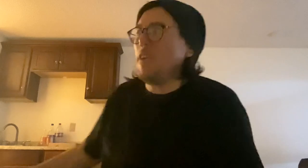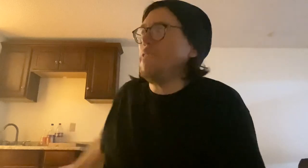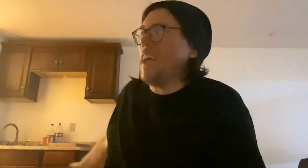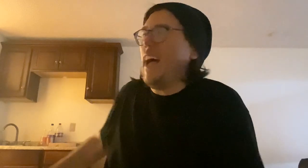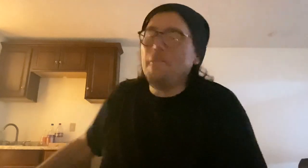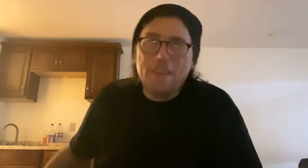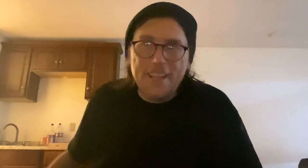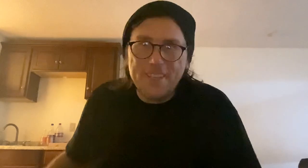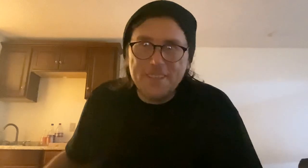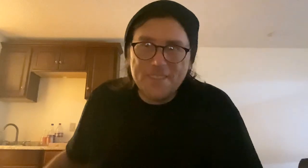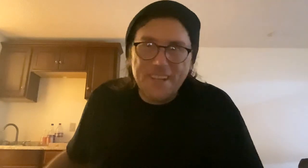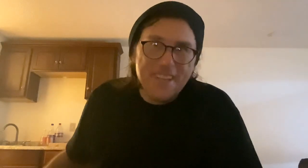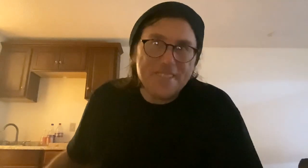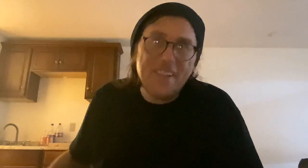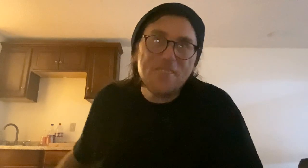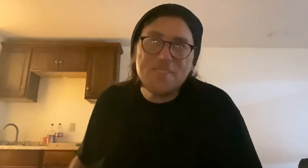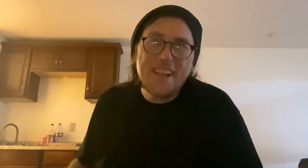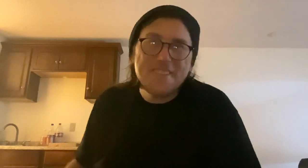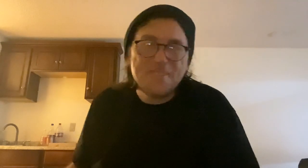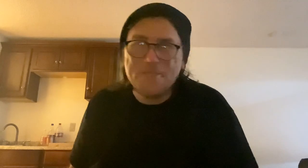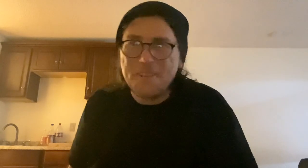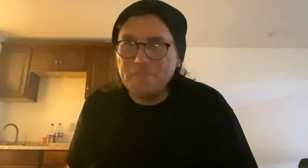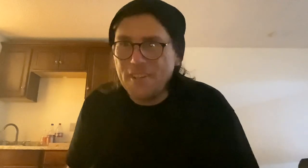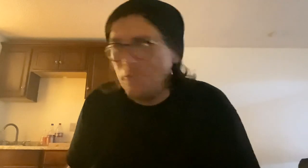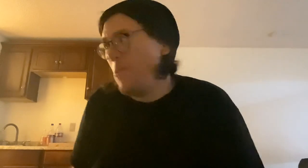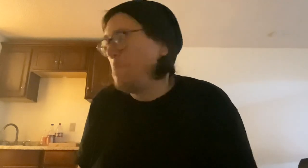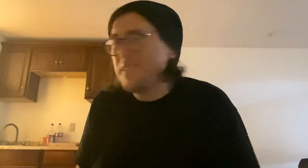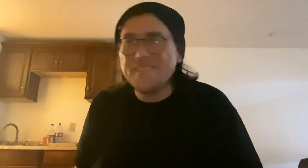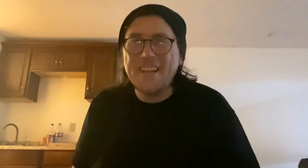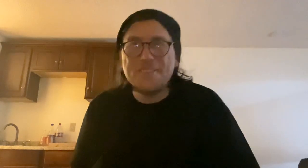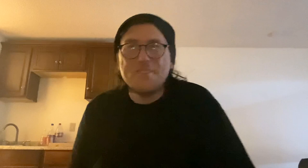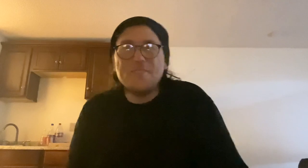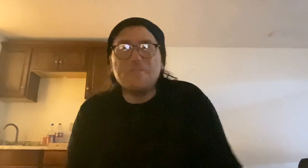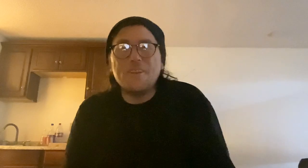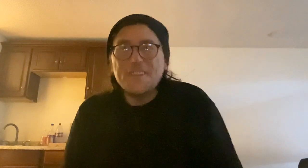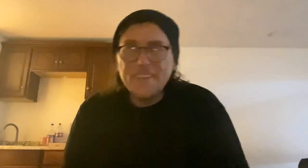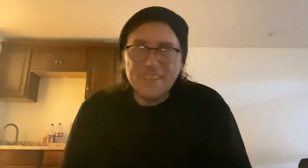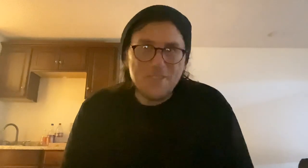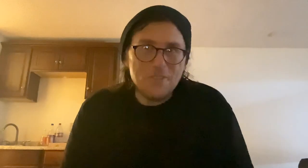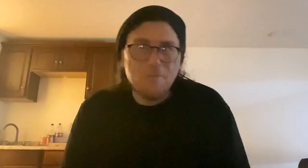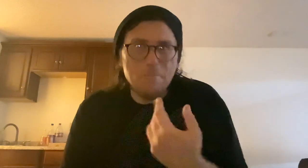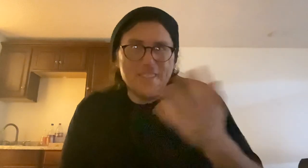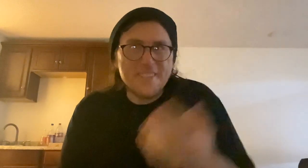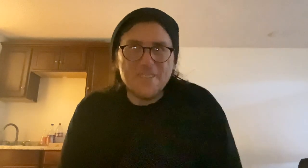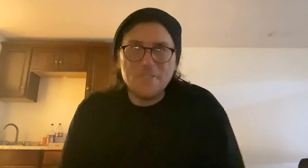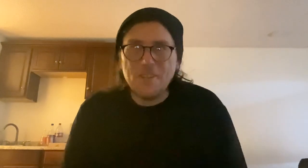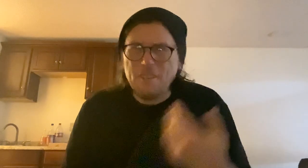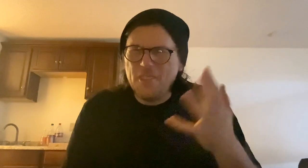have to have a seller's license or something, or a business license to do it, because you're doing business as yourself, even though